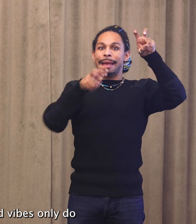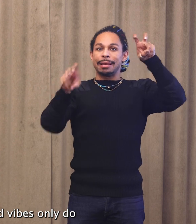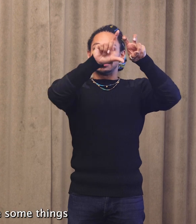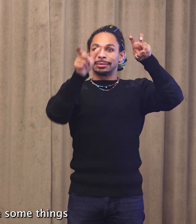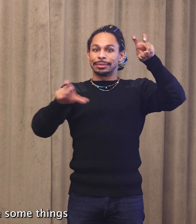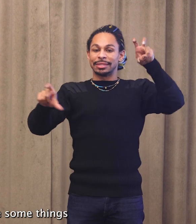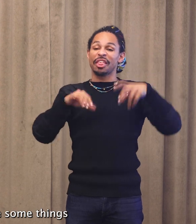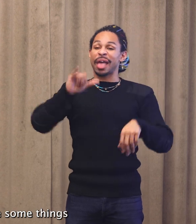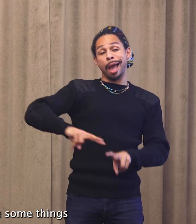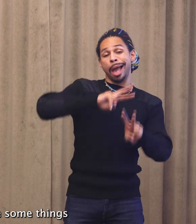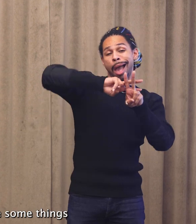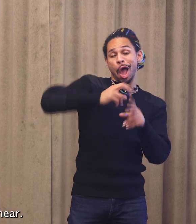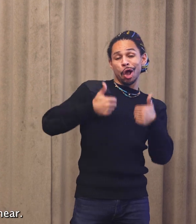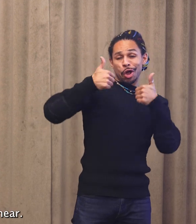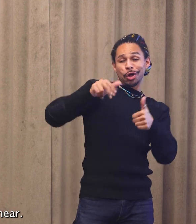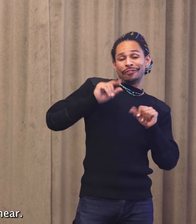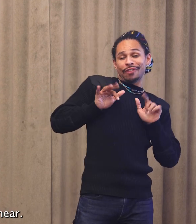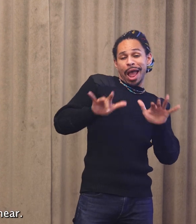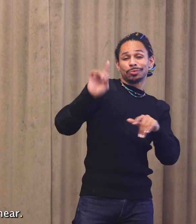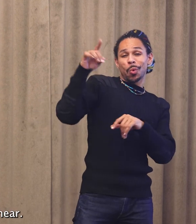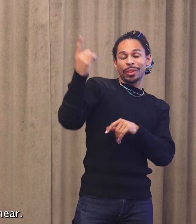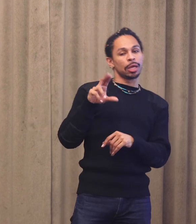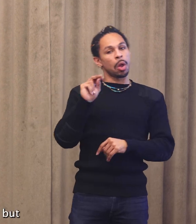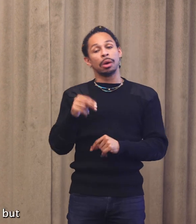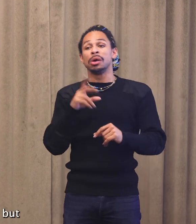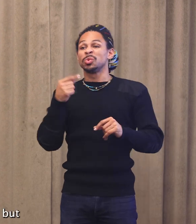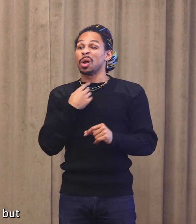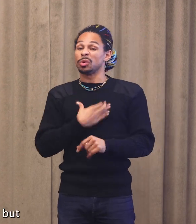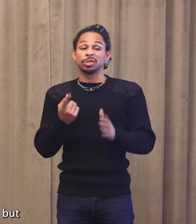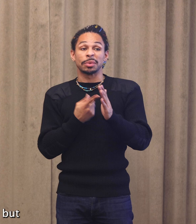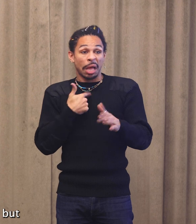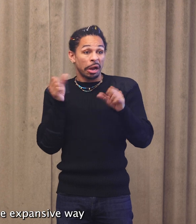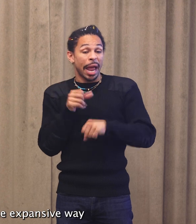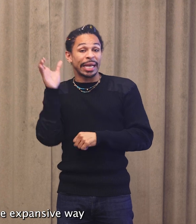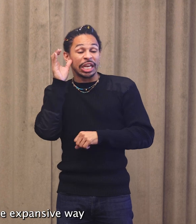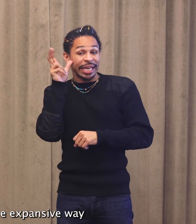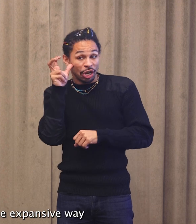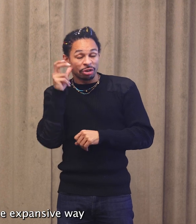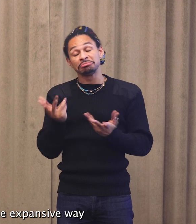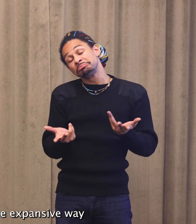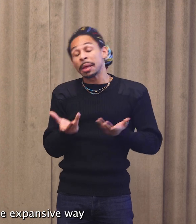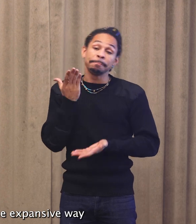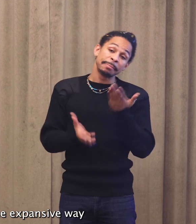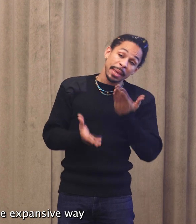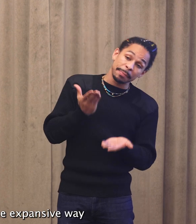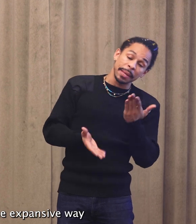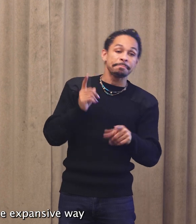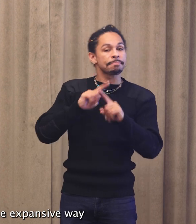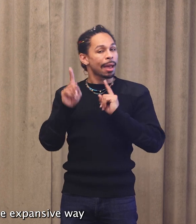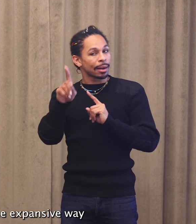Do I wish there were some things I could hear? Maybe, but not at the cost